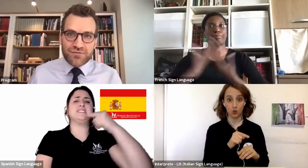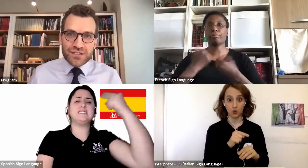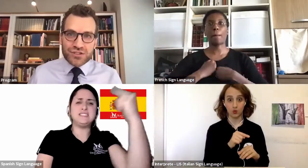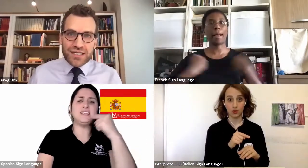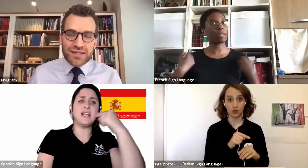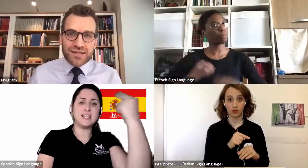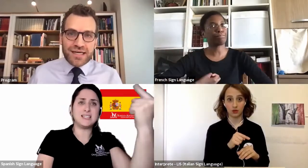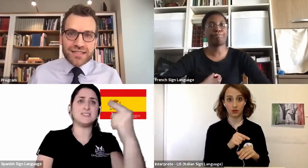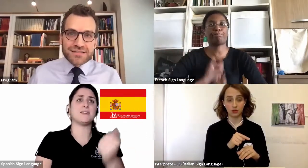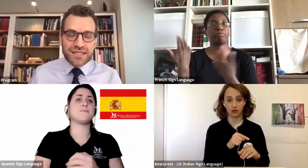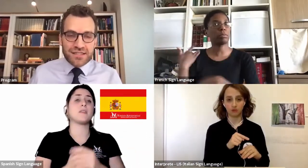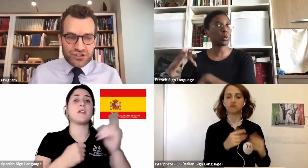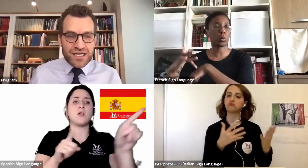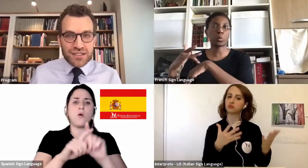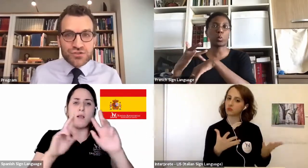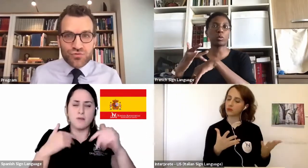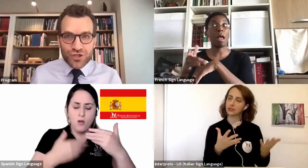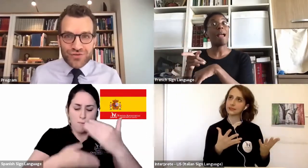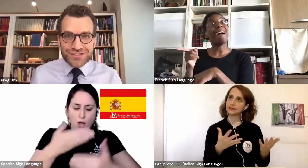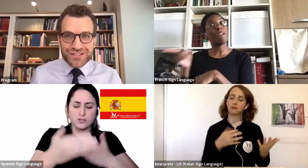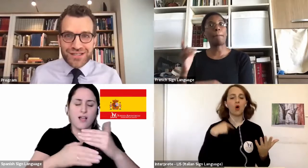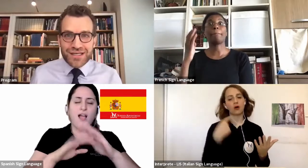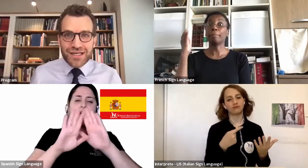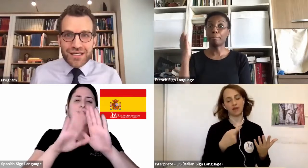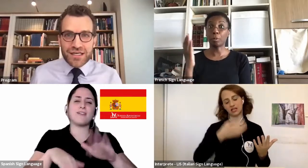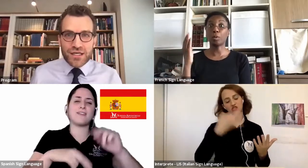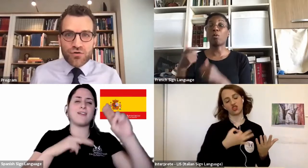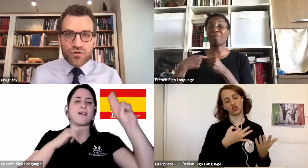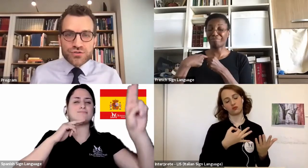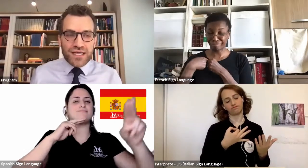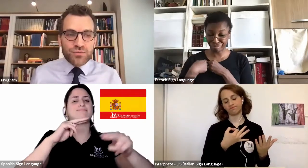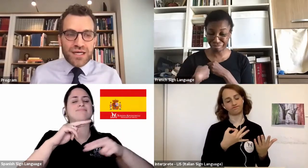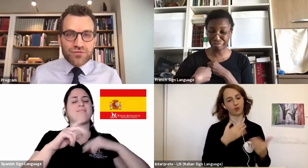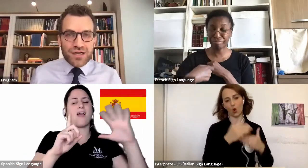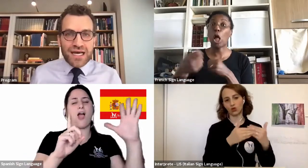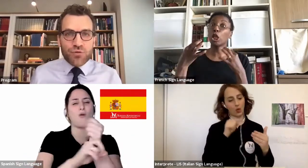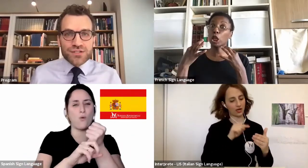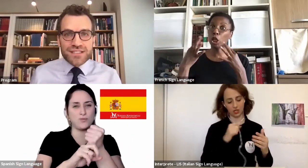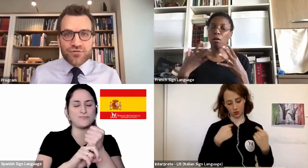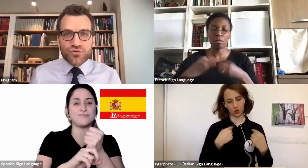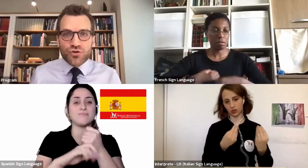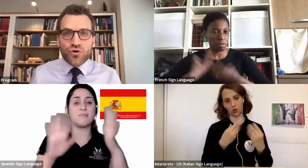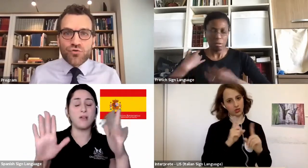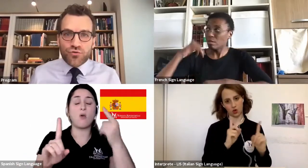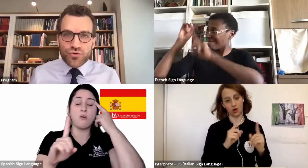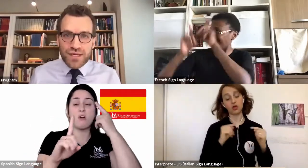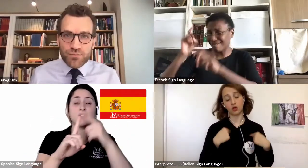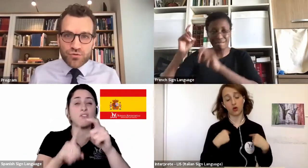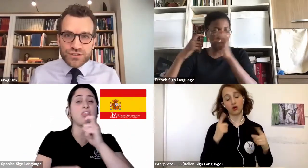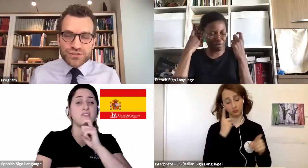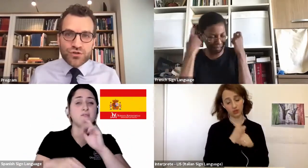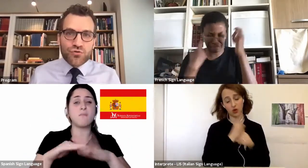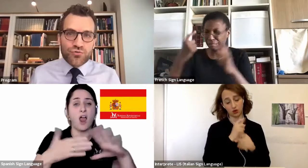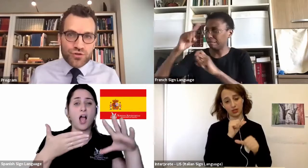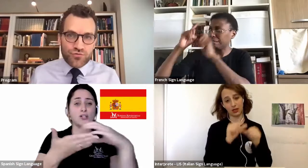eventually. And I think that is the challenge to all of us also, that we have to allow ourselves to go through the